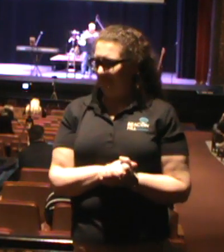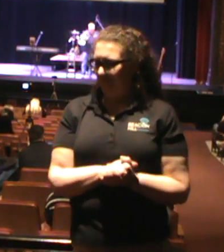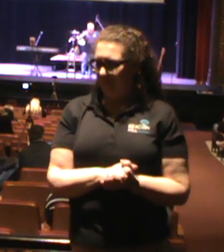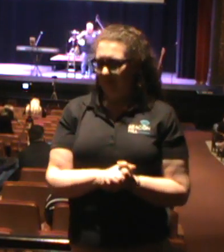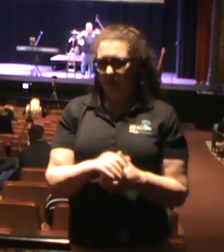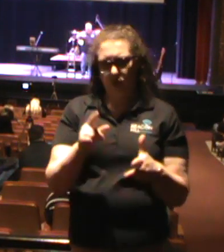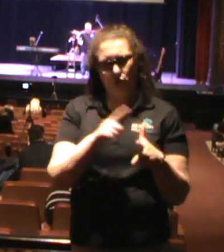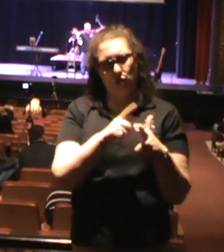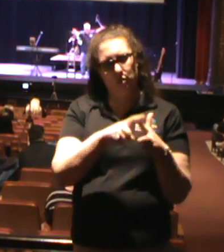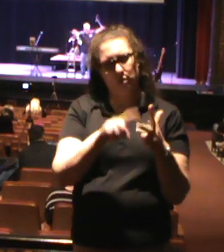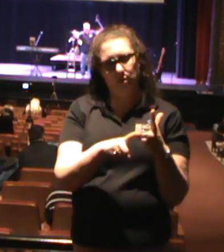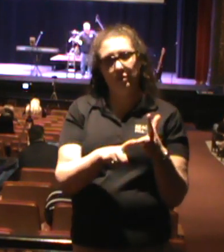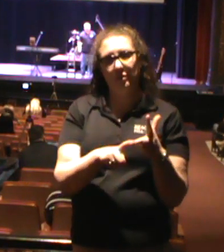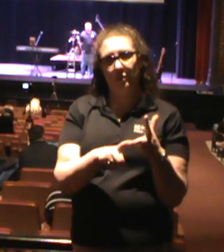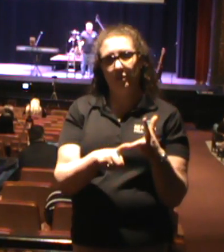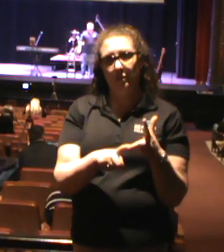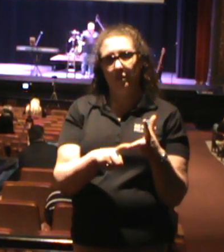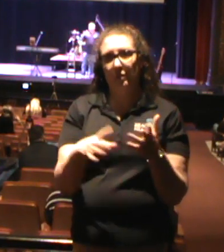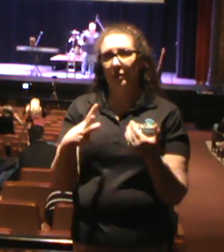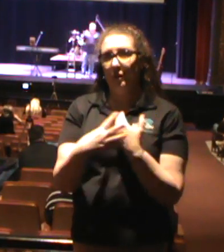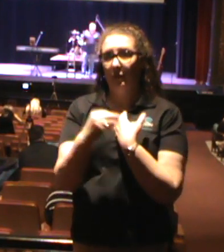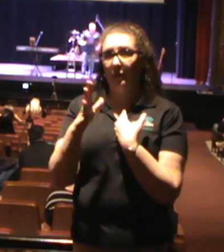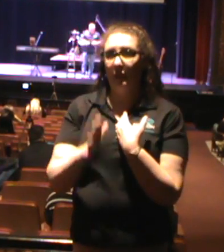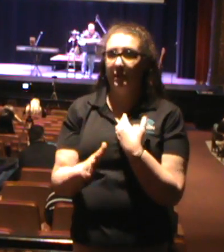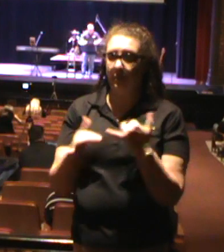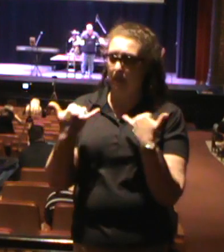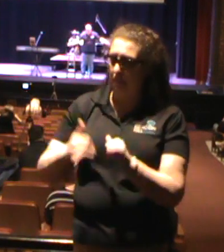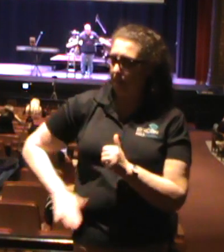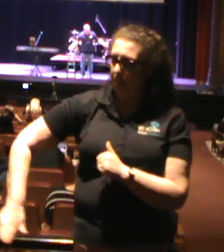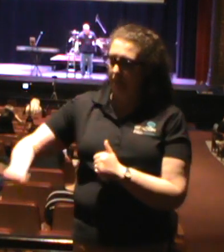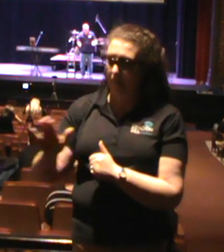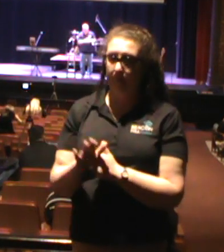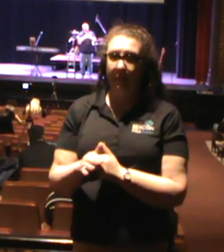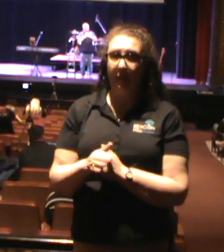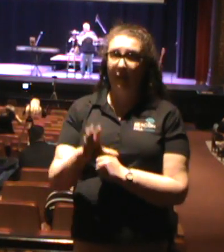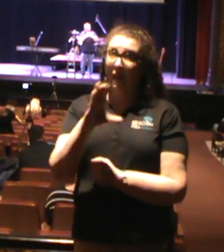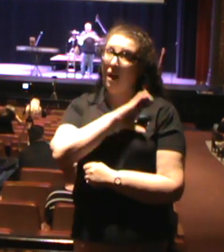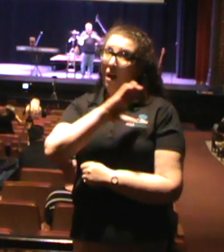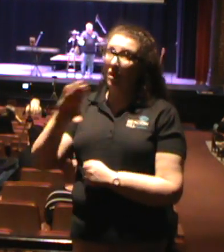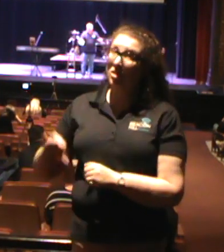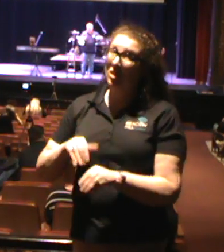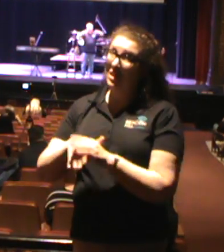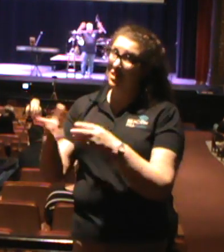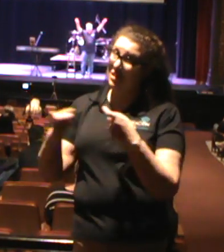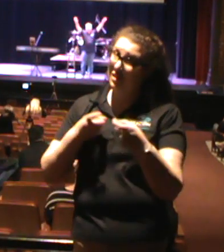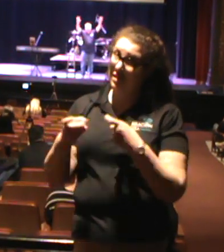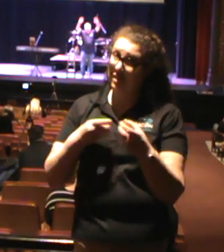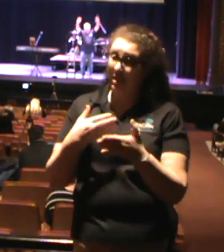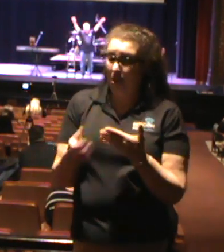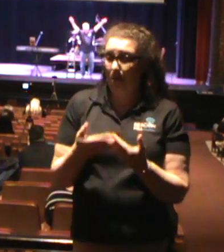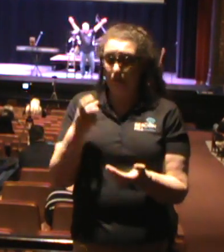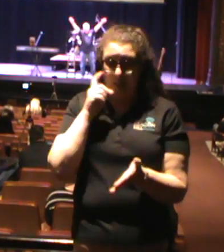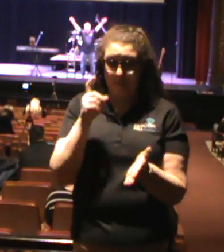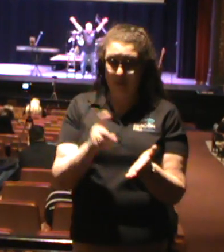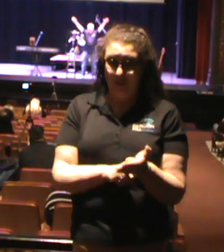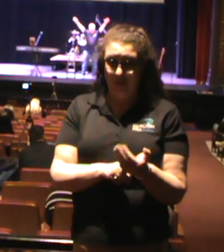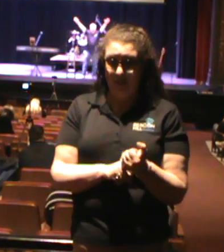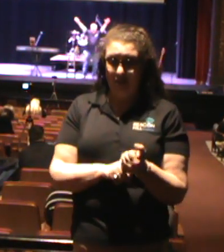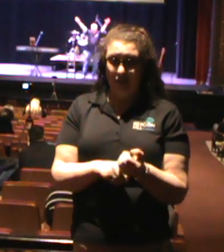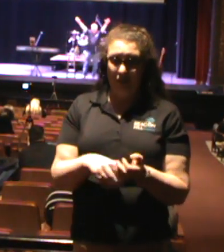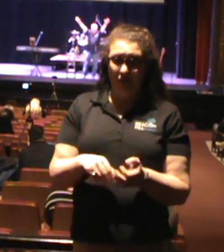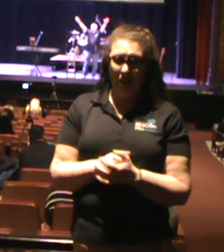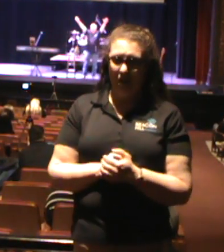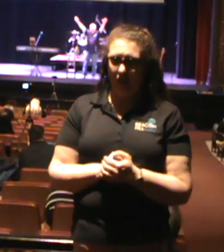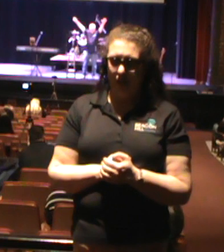Third thing on outdoor playground before we get to indoor playground is that Christ is in control. You know, you may have noticed that I skipped over the introduction to